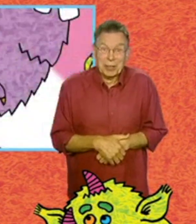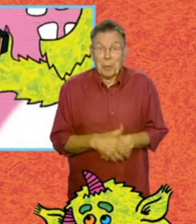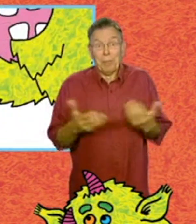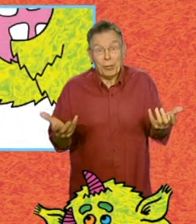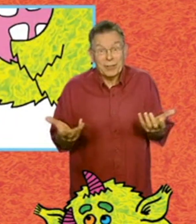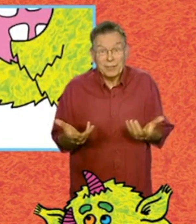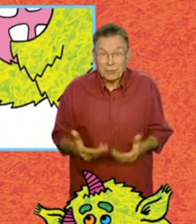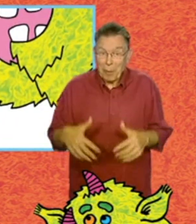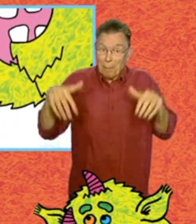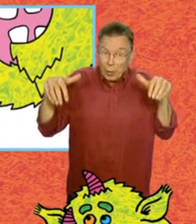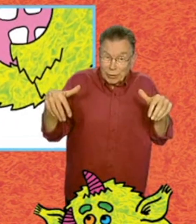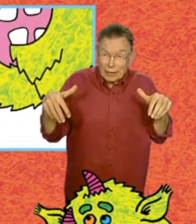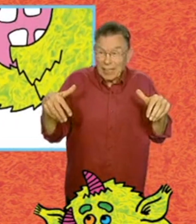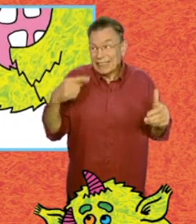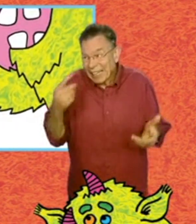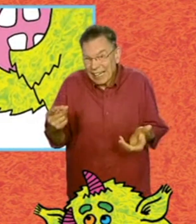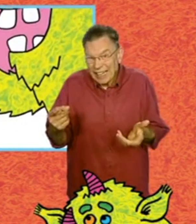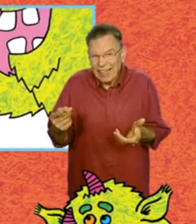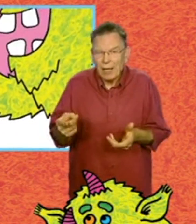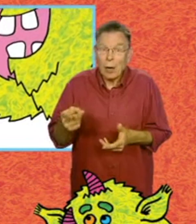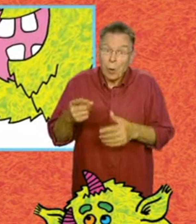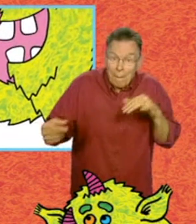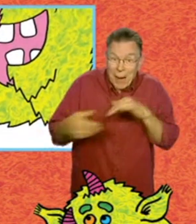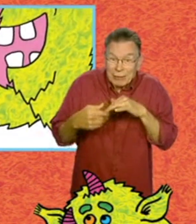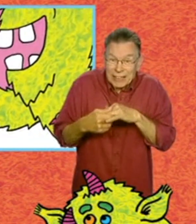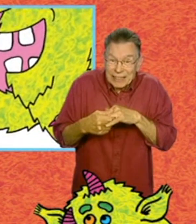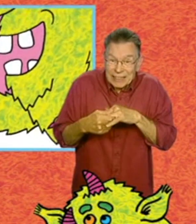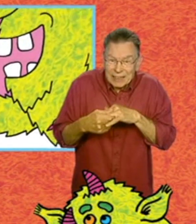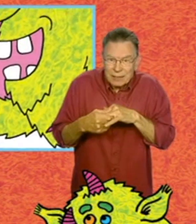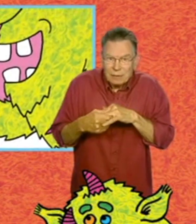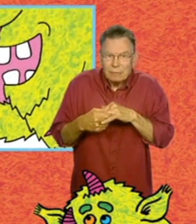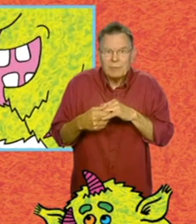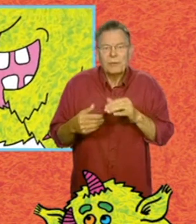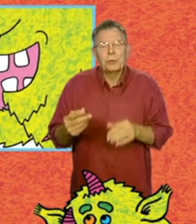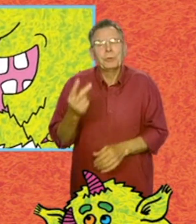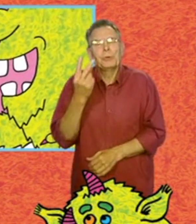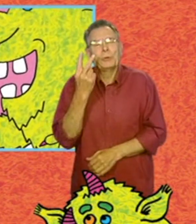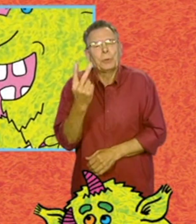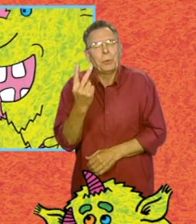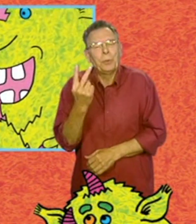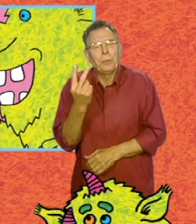But if the monster says, Let's get married! There are two possibilities.